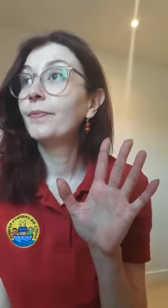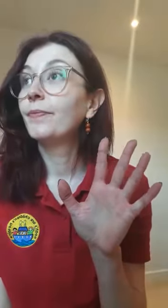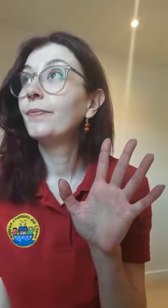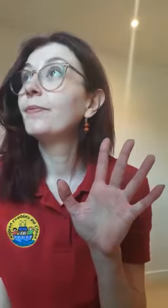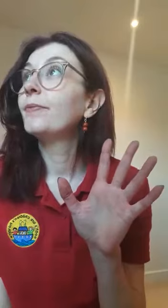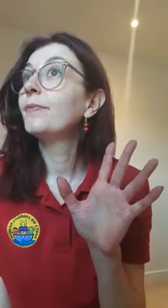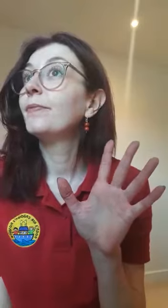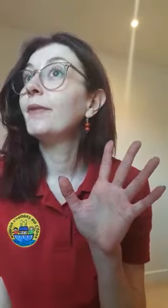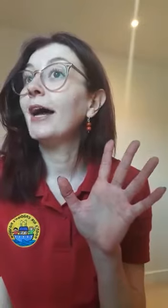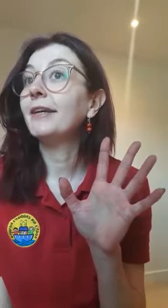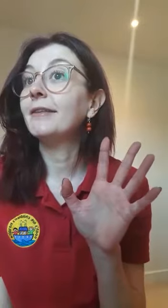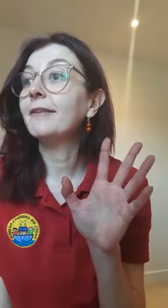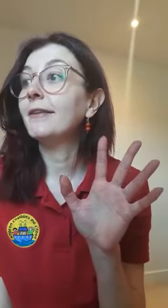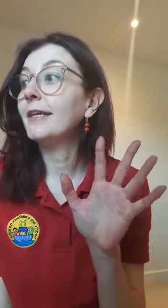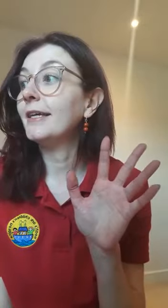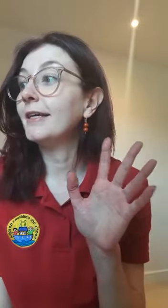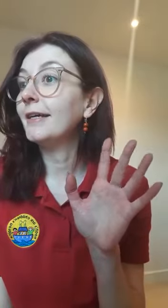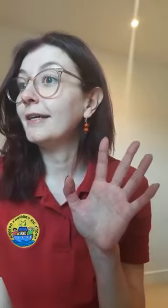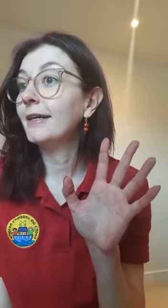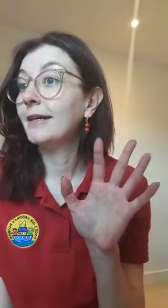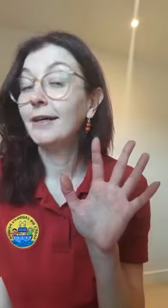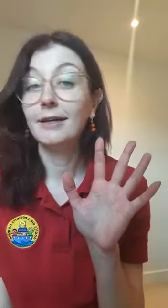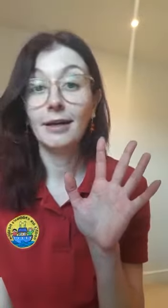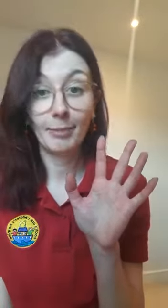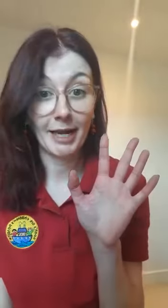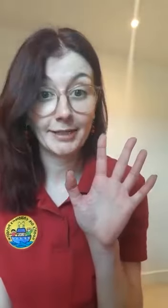So I can see a plant.